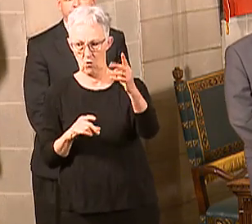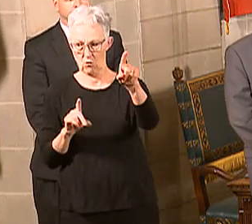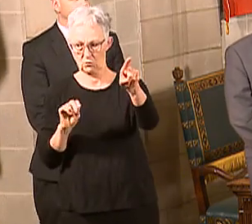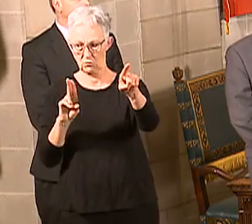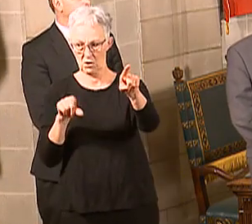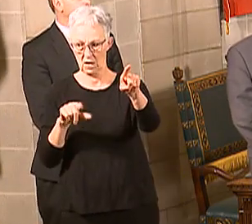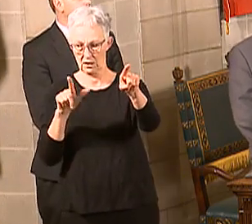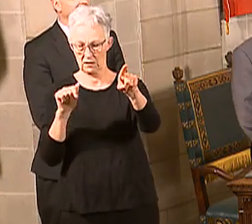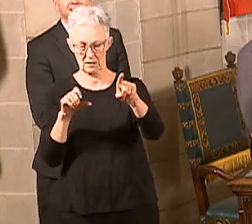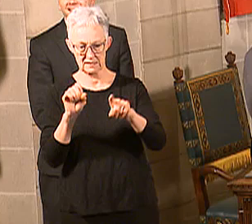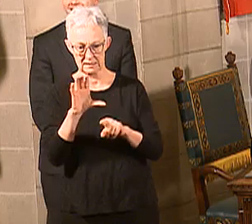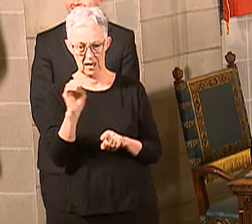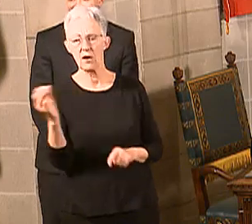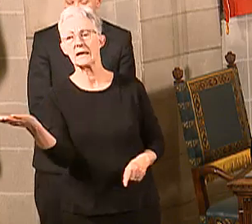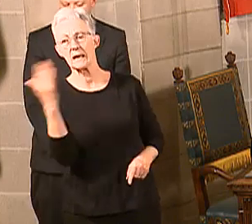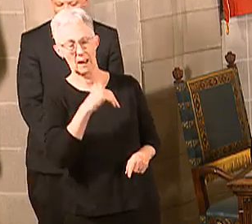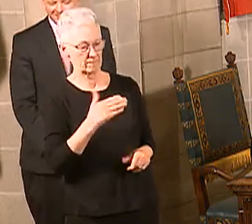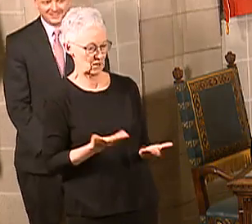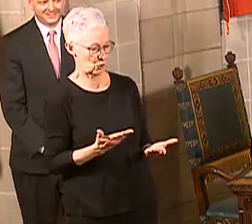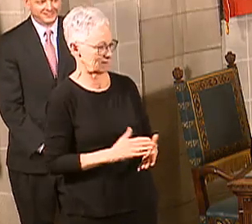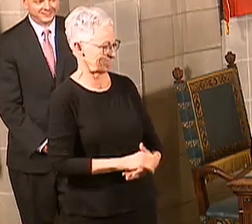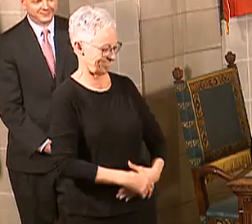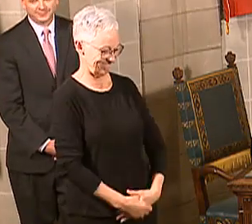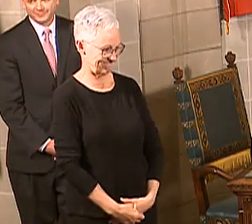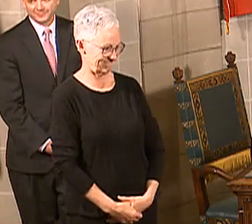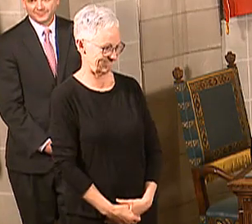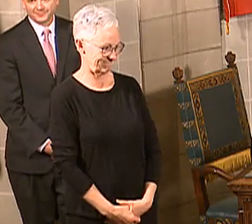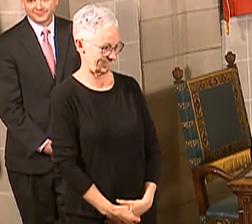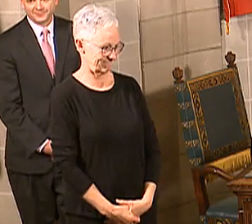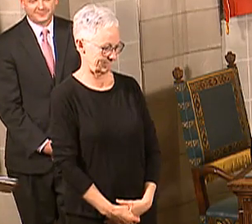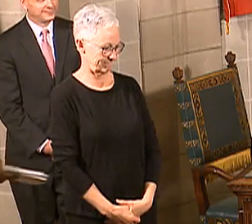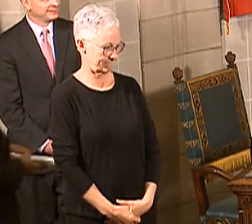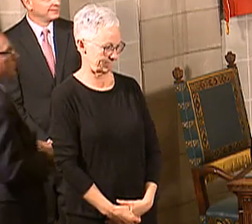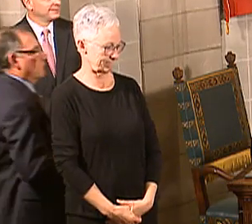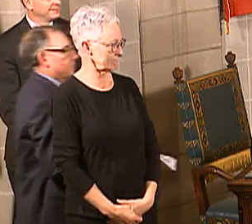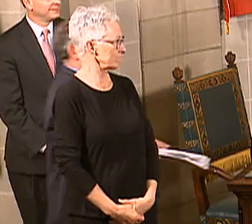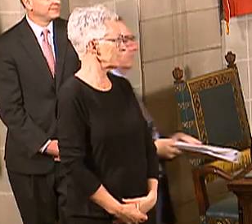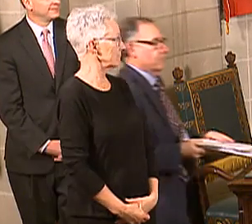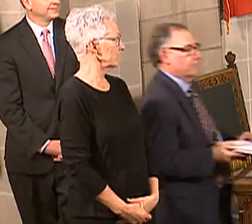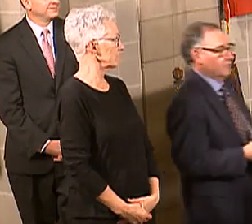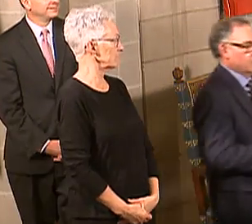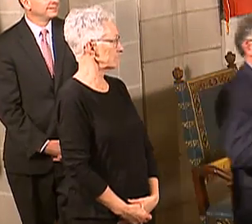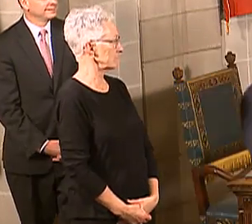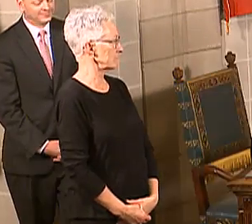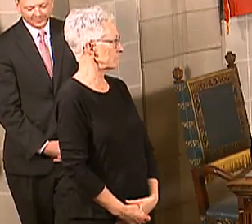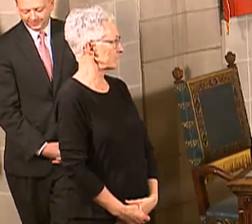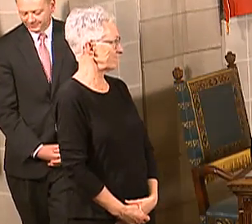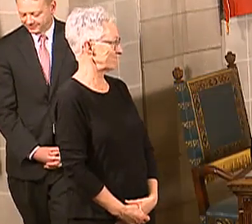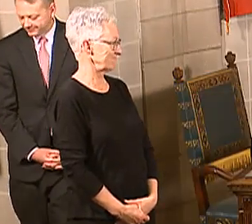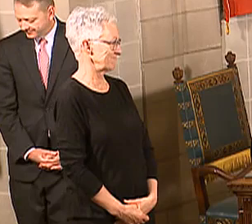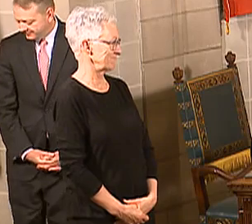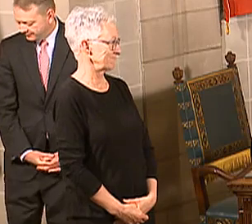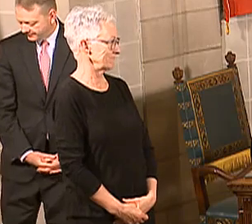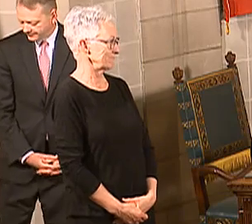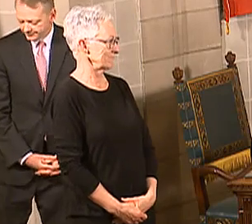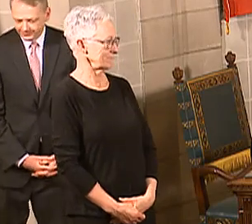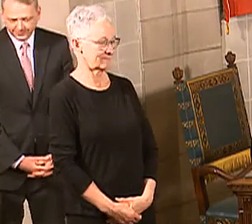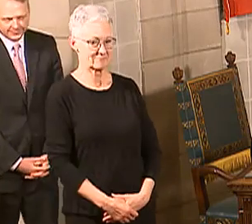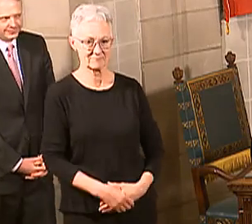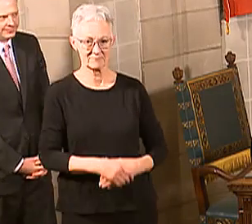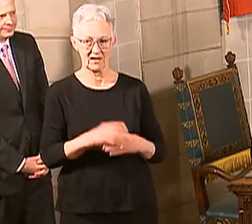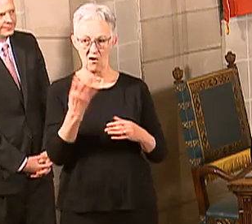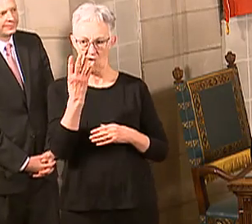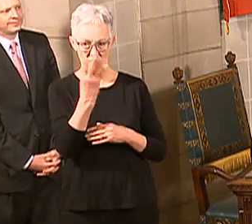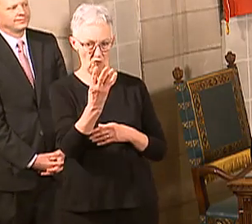Just come up here. Dr. Antone, just go ahead and give the numbers. So four